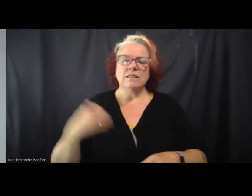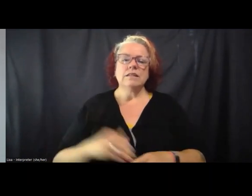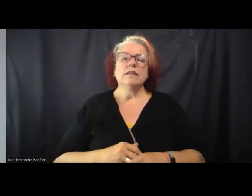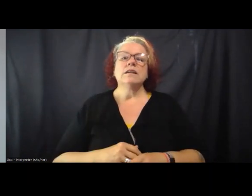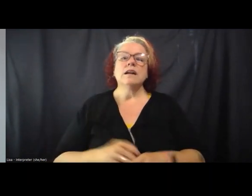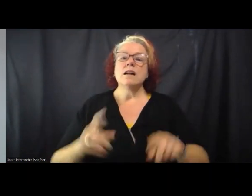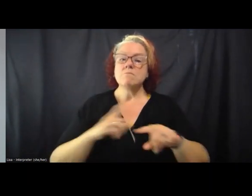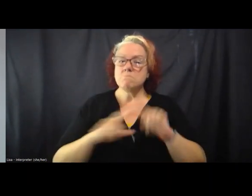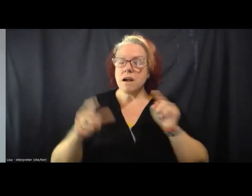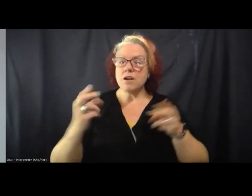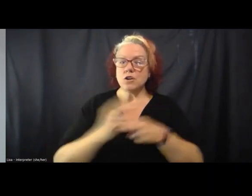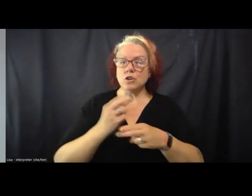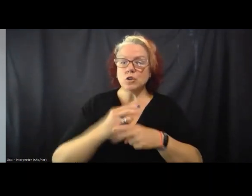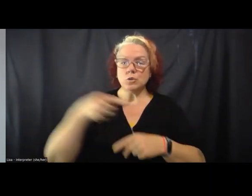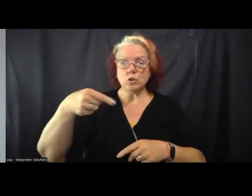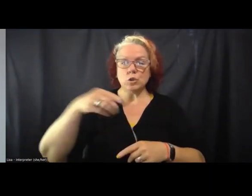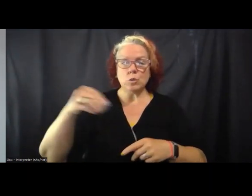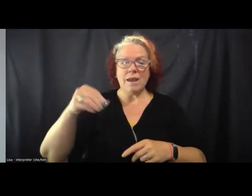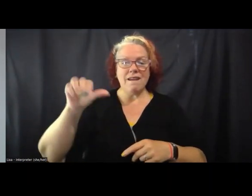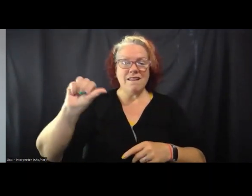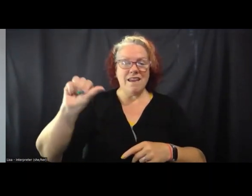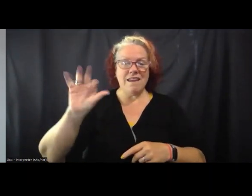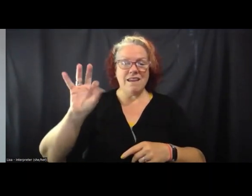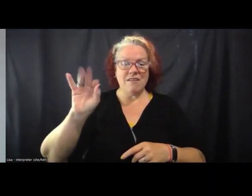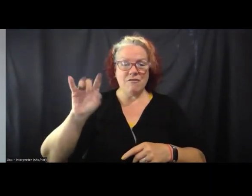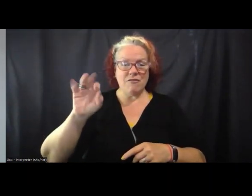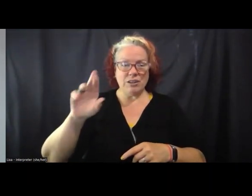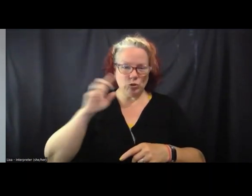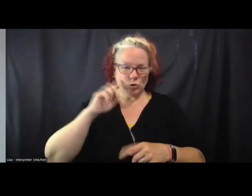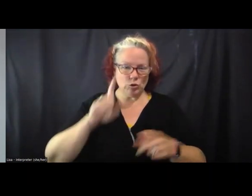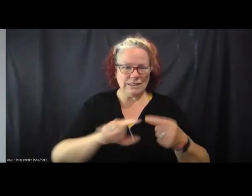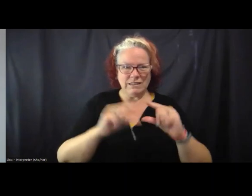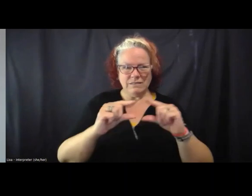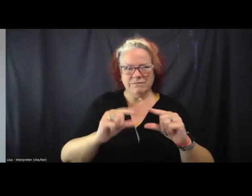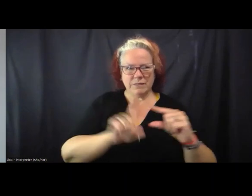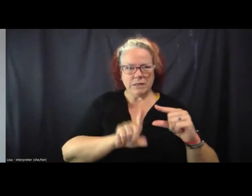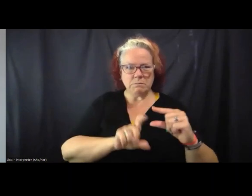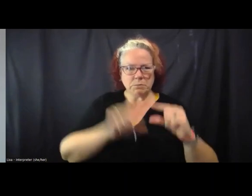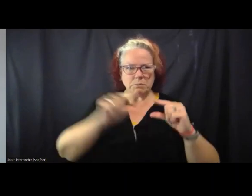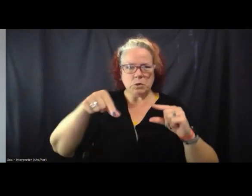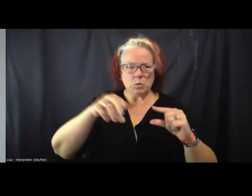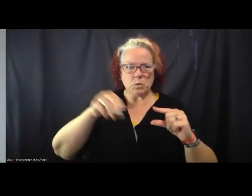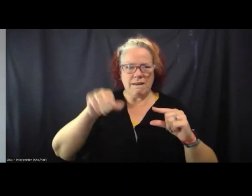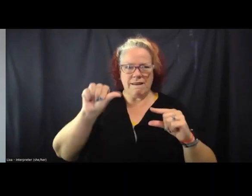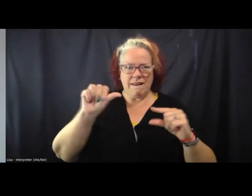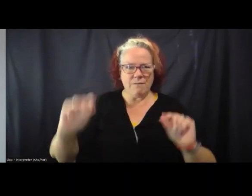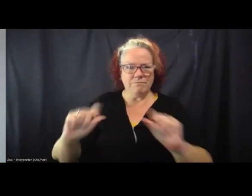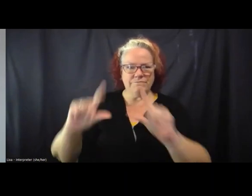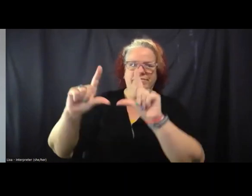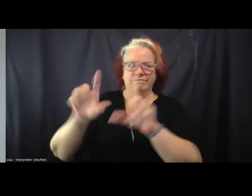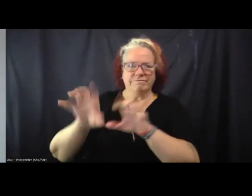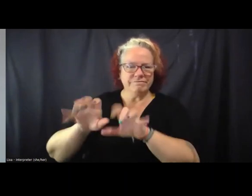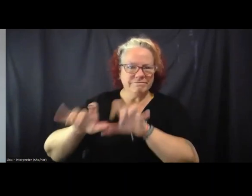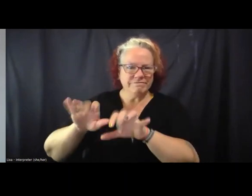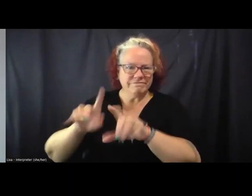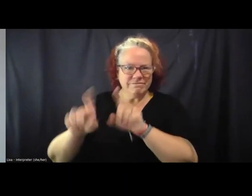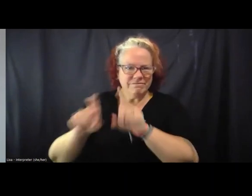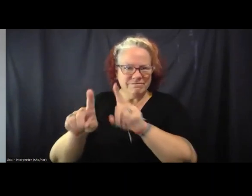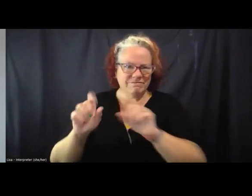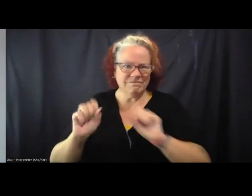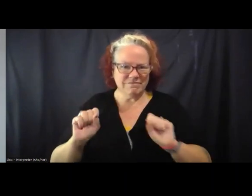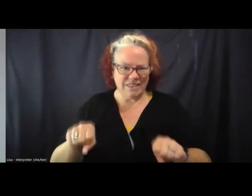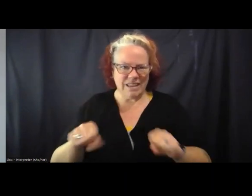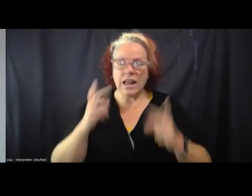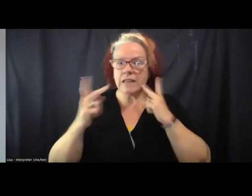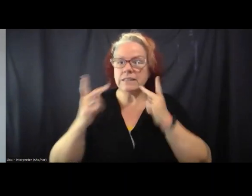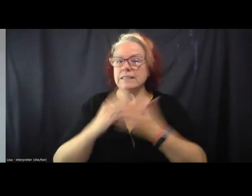the Q&A feature, which you should see at the bottom of your window. And I see some folks